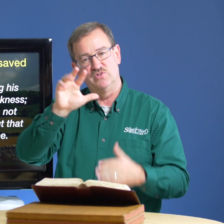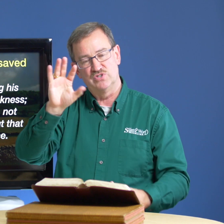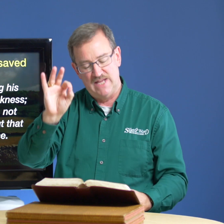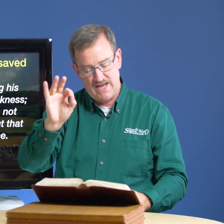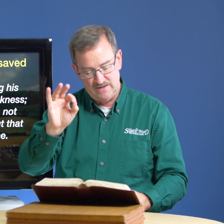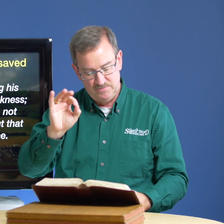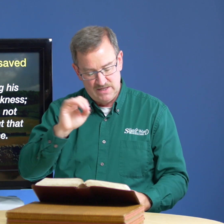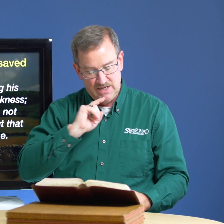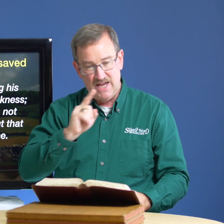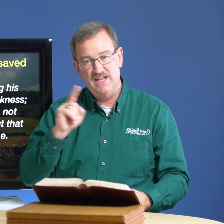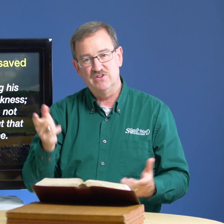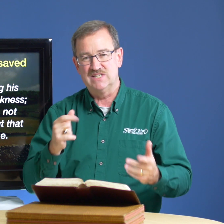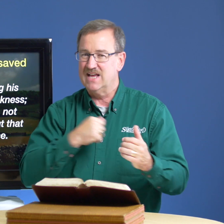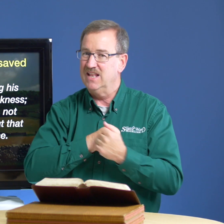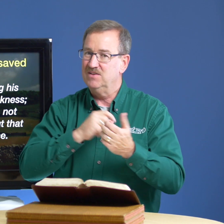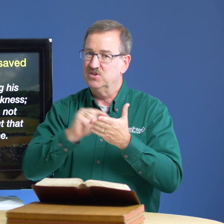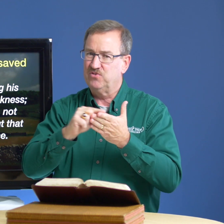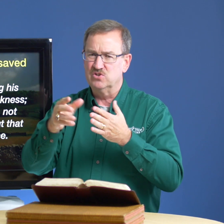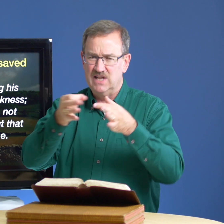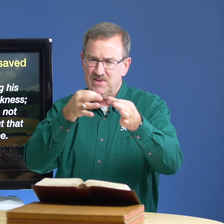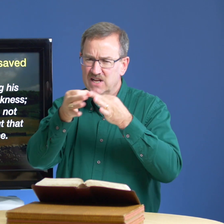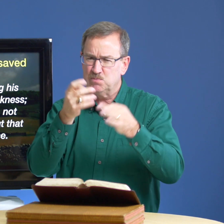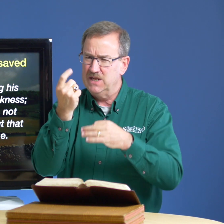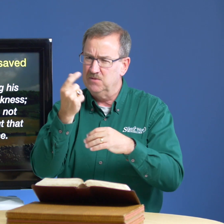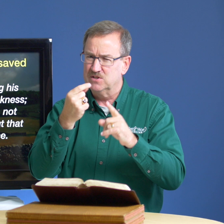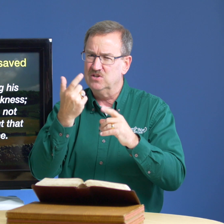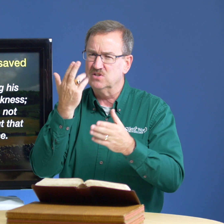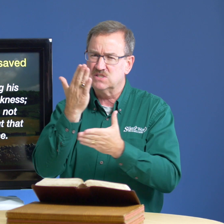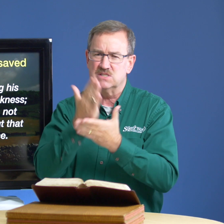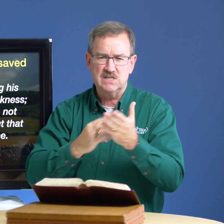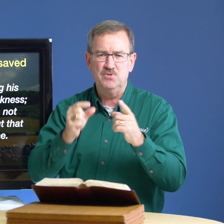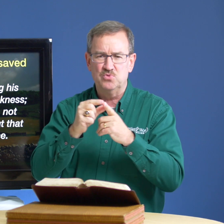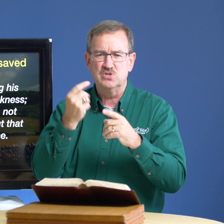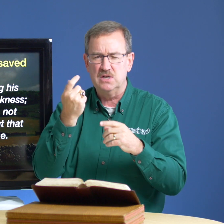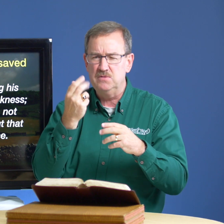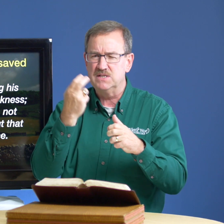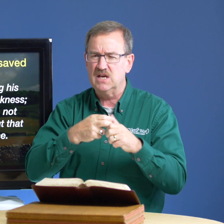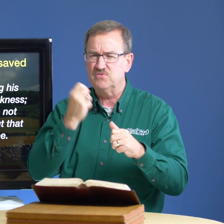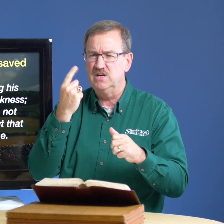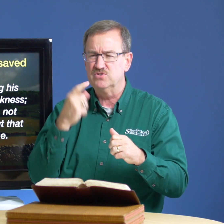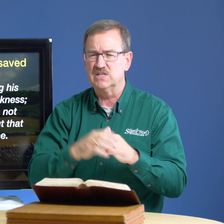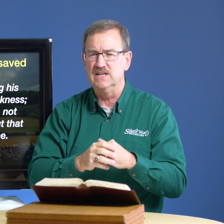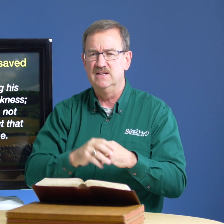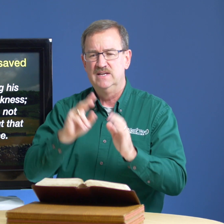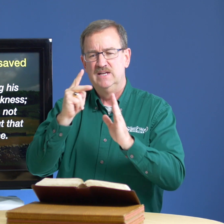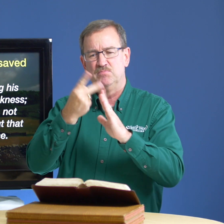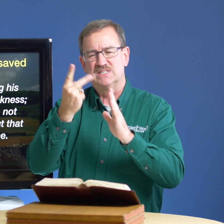verse 9 and here it says i love this verse now i've got to explain a little bit to you because some of the words are a little bit tough to understand but